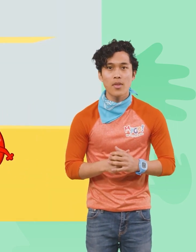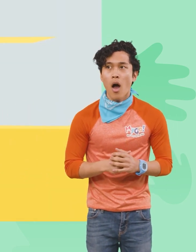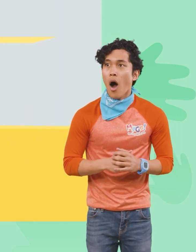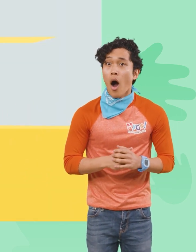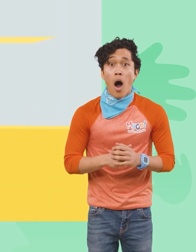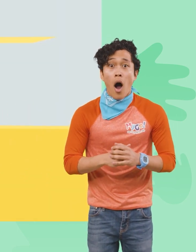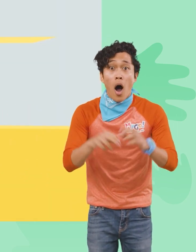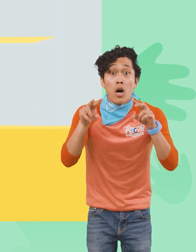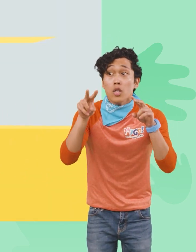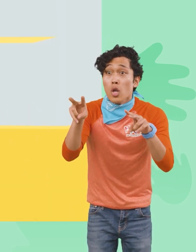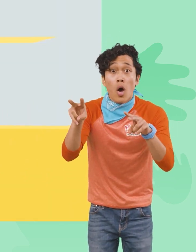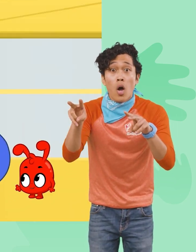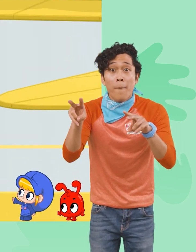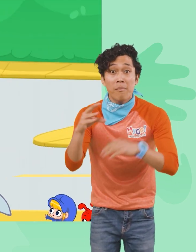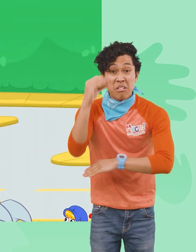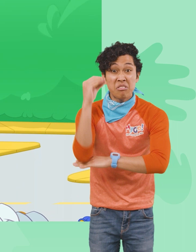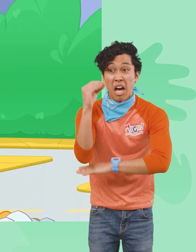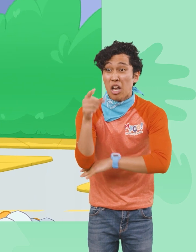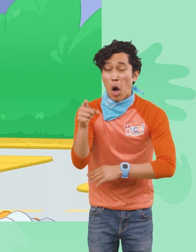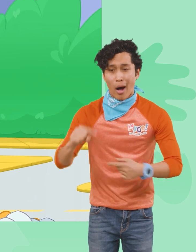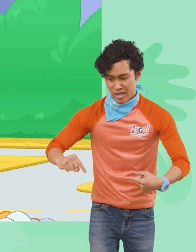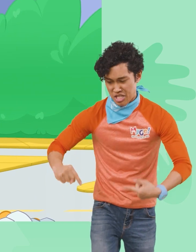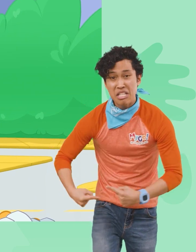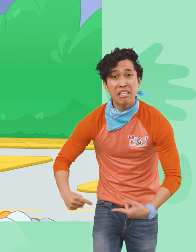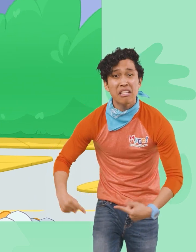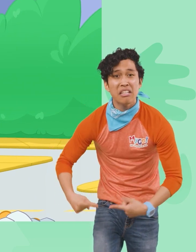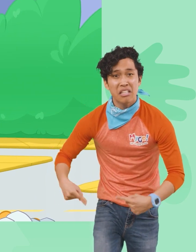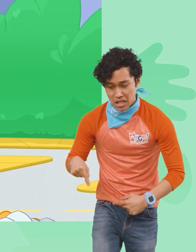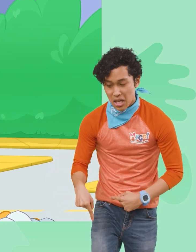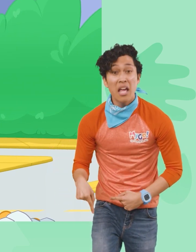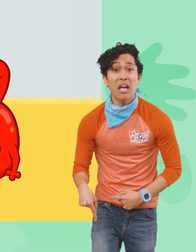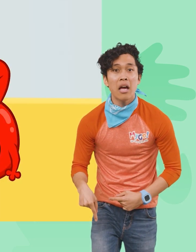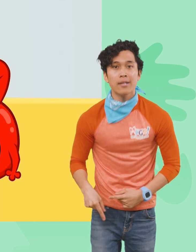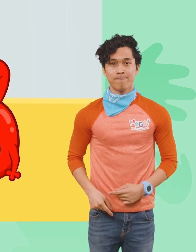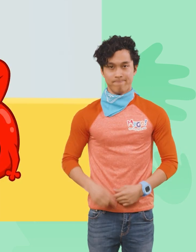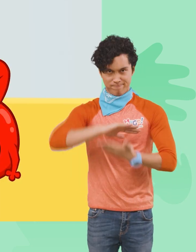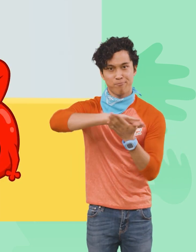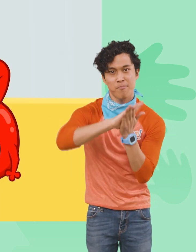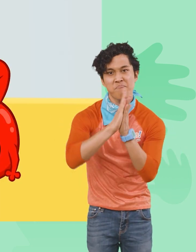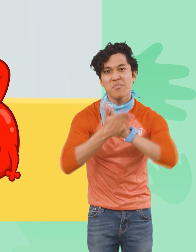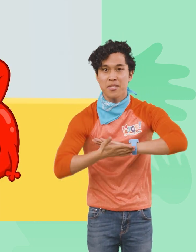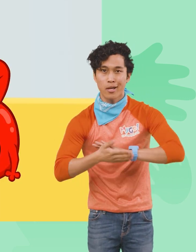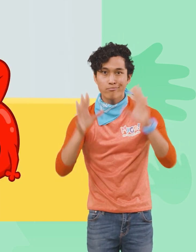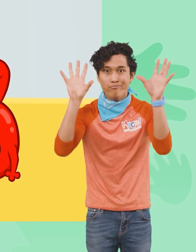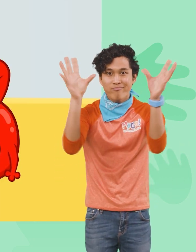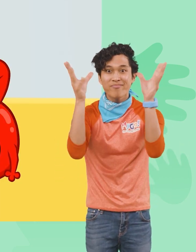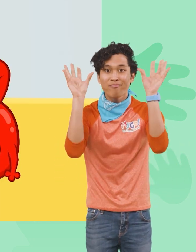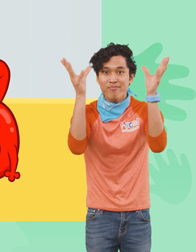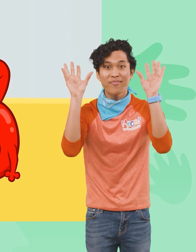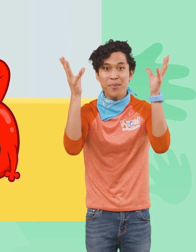Look, Morphle, the T-Rex hurt his knee! Morphle, morph into an ambulance!